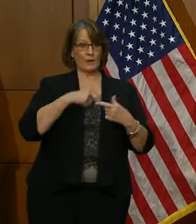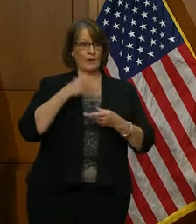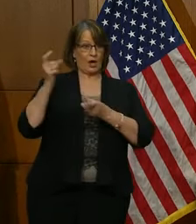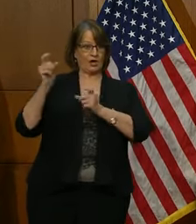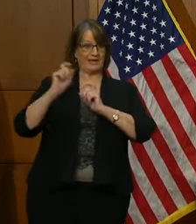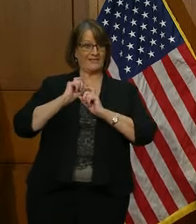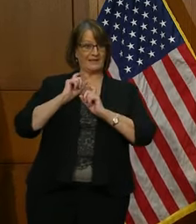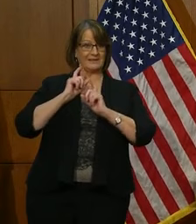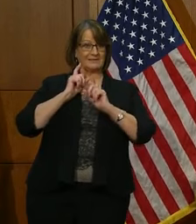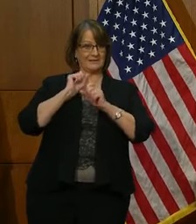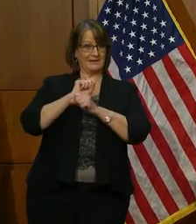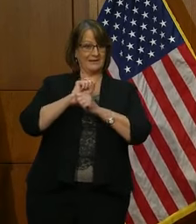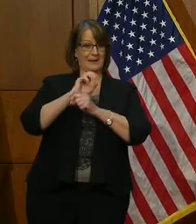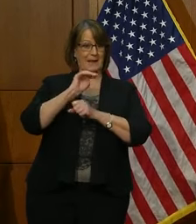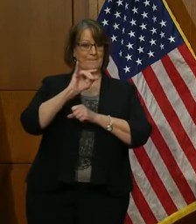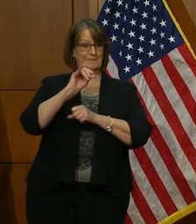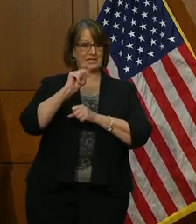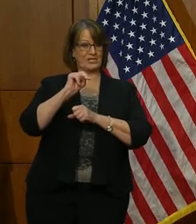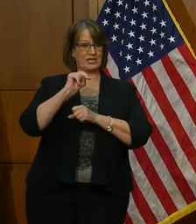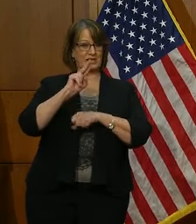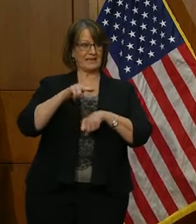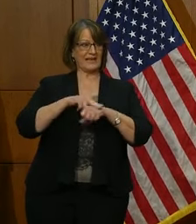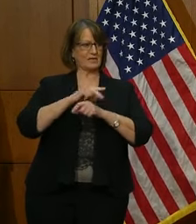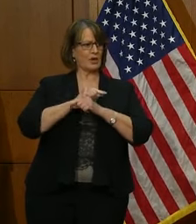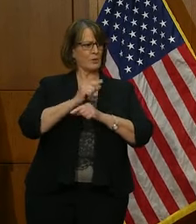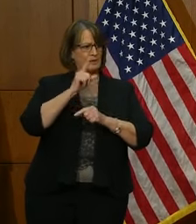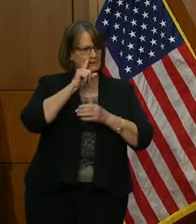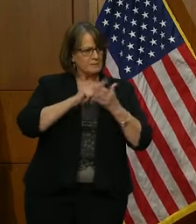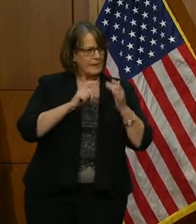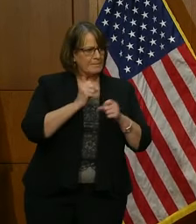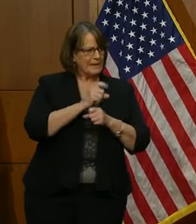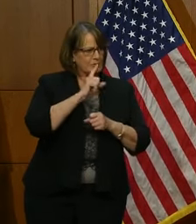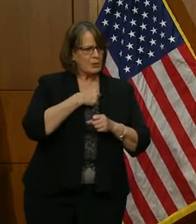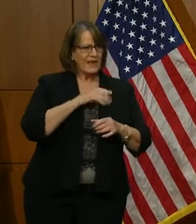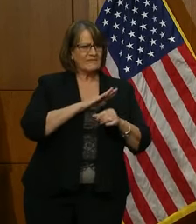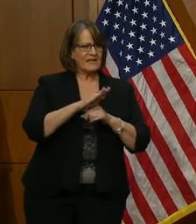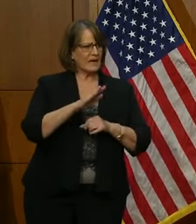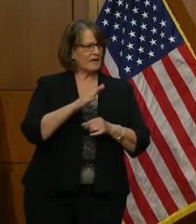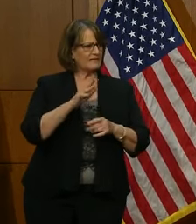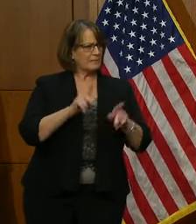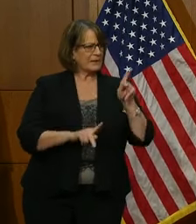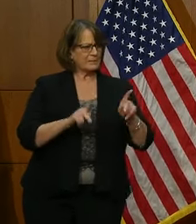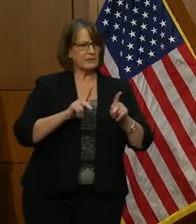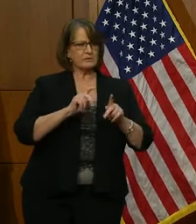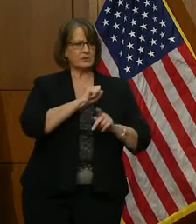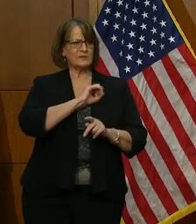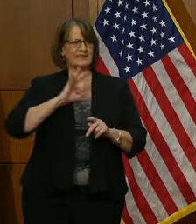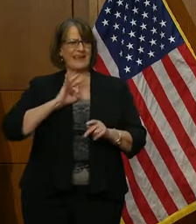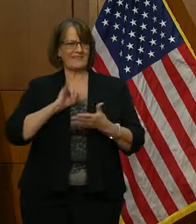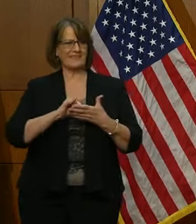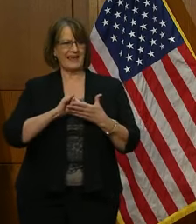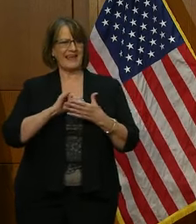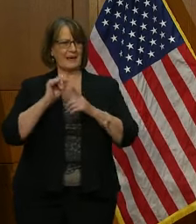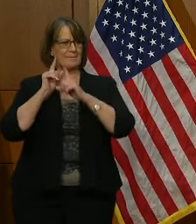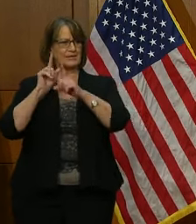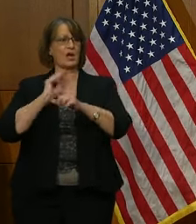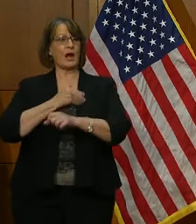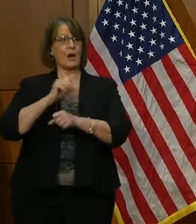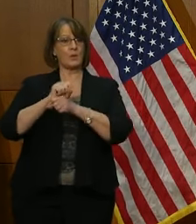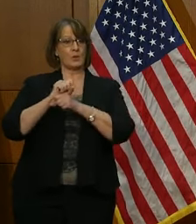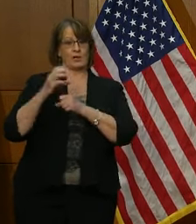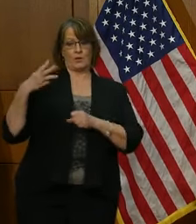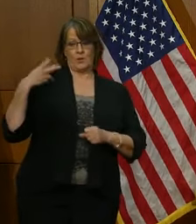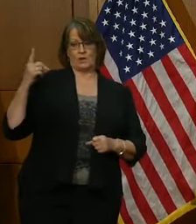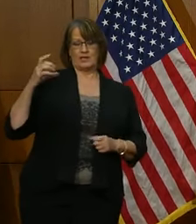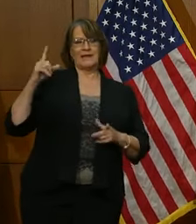for the National Guard, we make sure that we have the necessary resources to staff that mission. And so our work in the district, we're able to staff